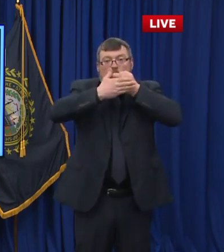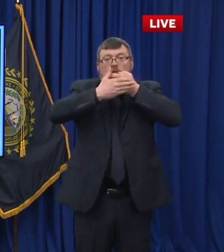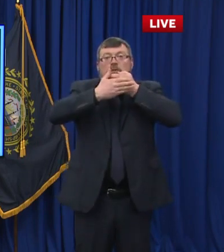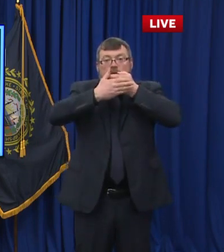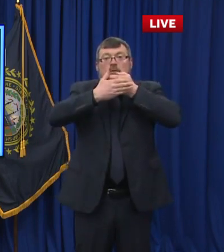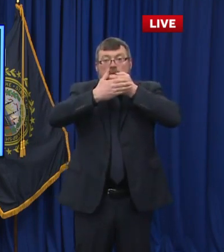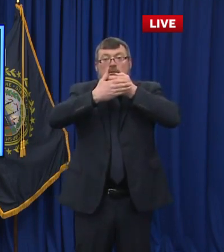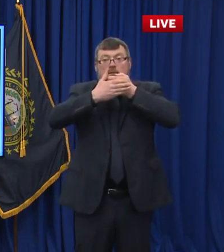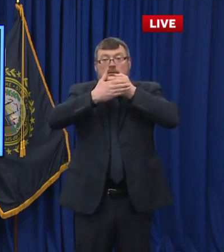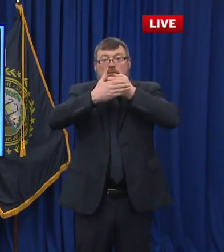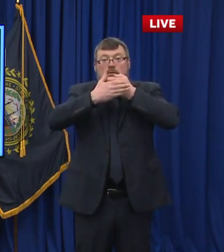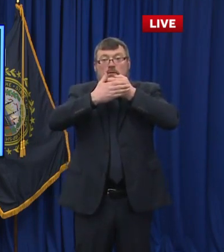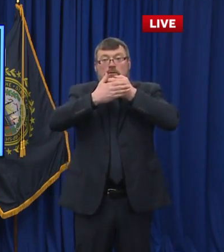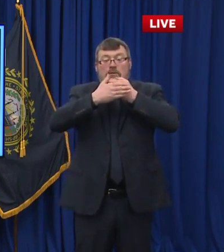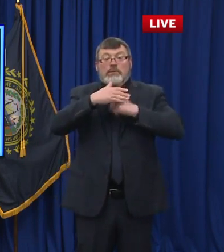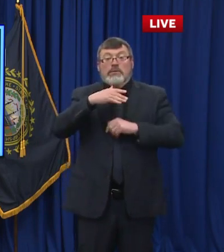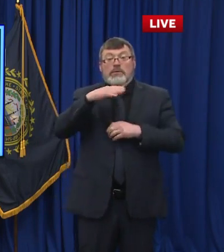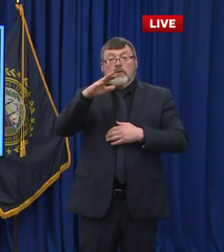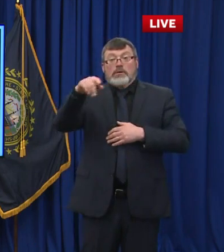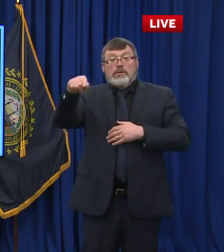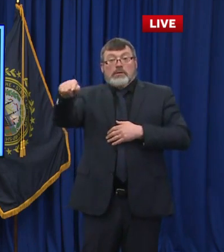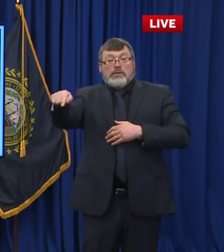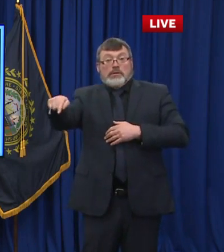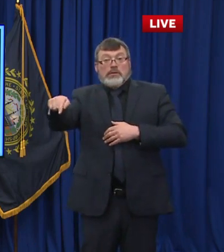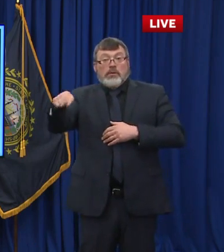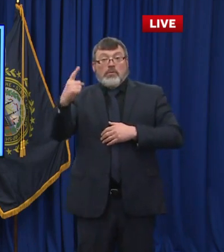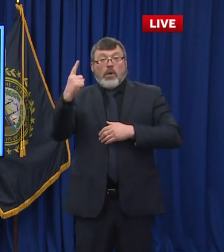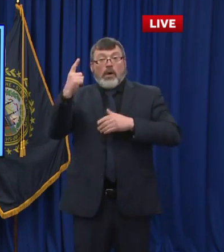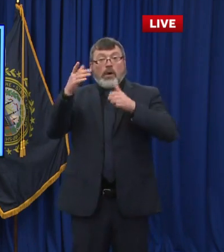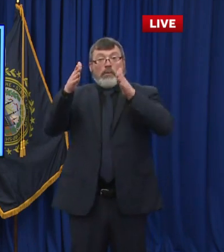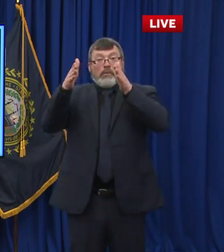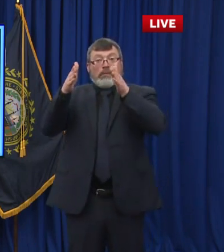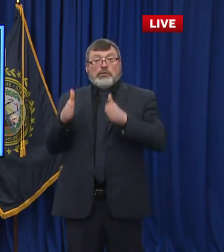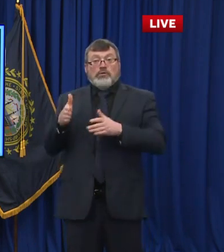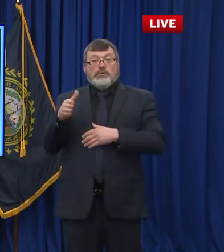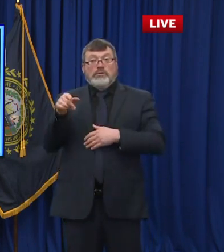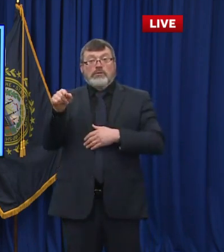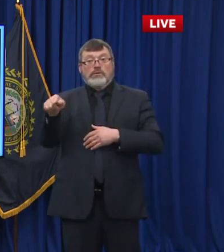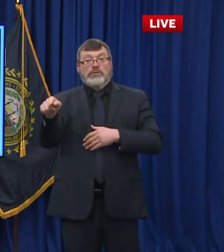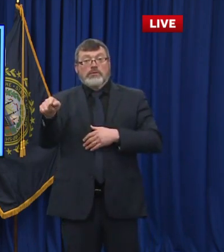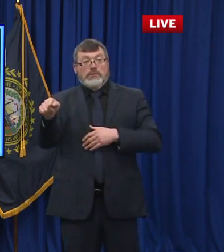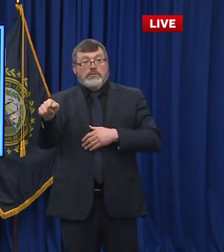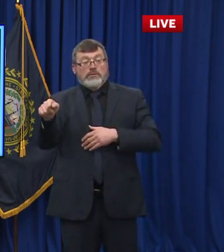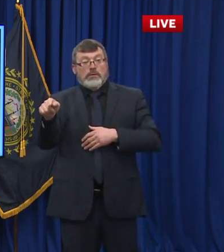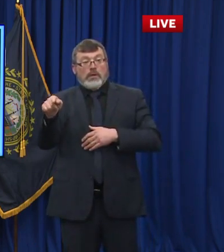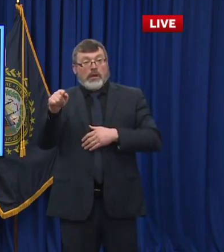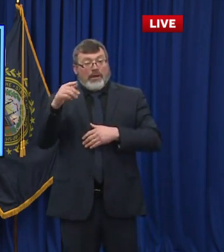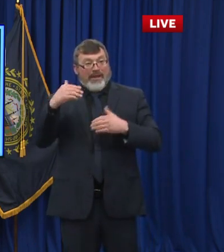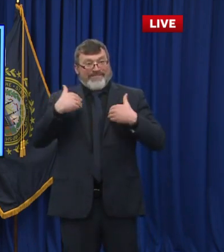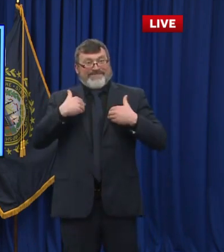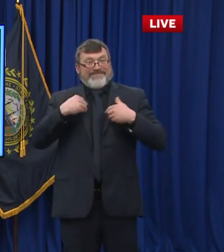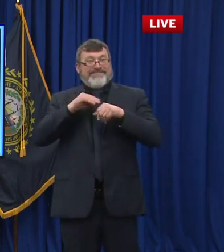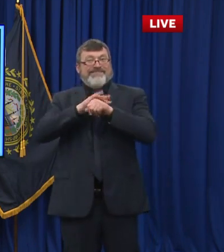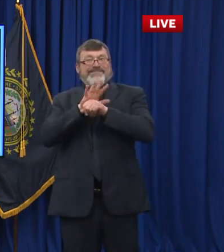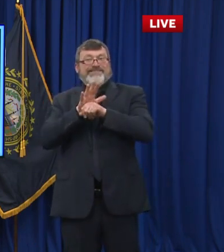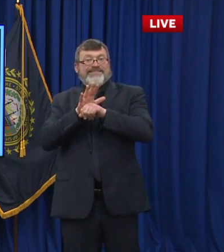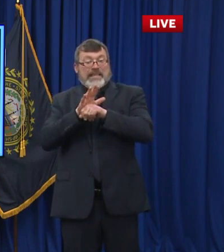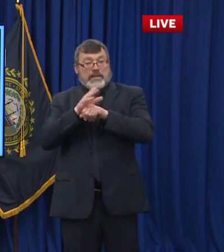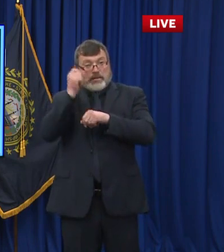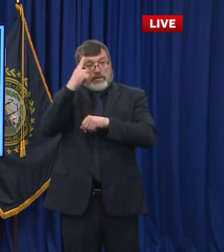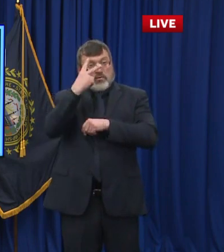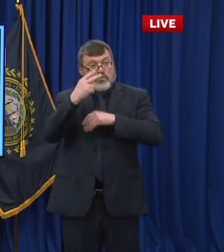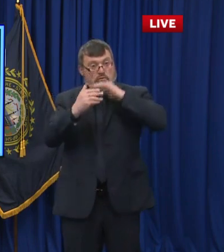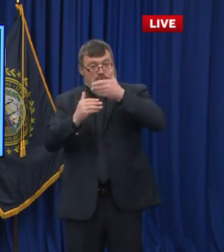be one of the key or the core mitigation measures that we have to prevent spread of COVID-19. And this study highlights the importance of